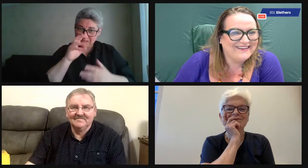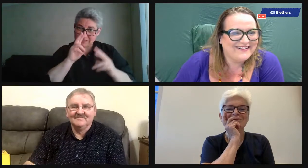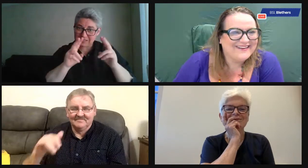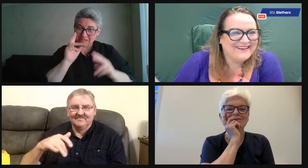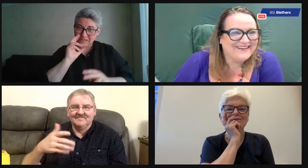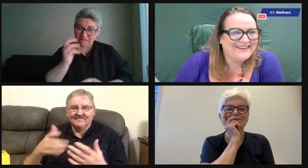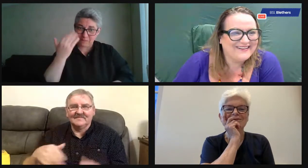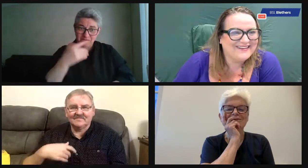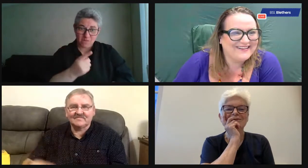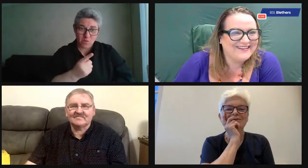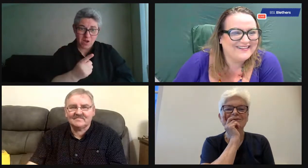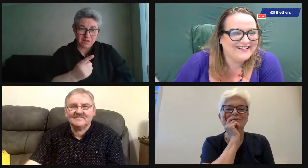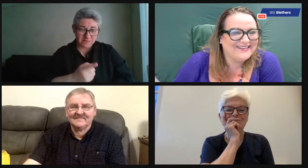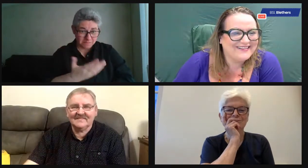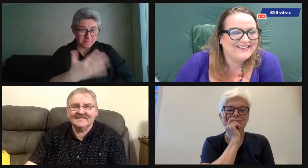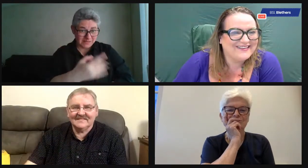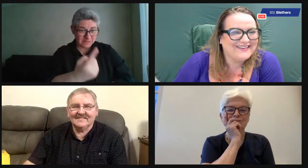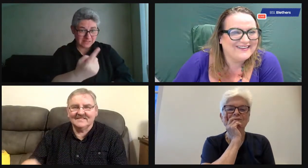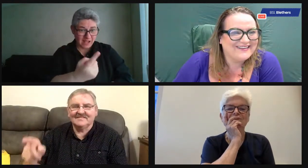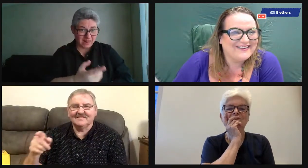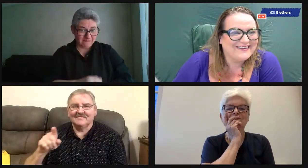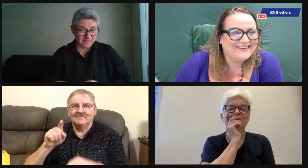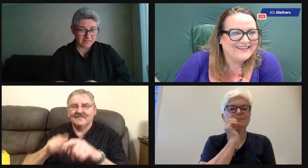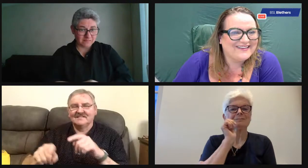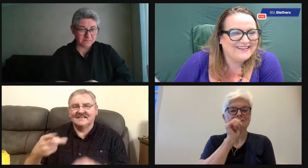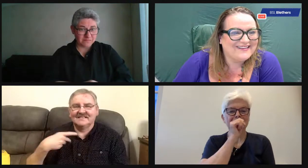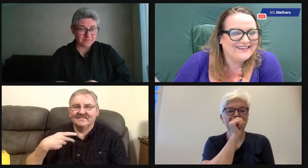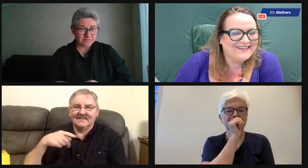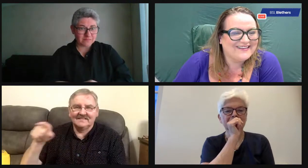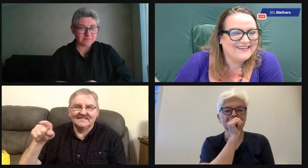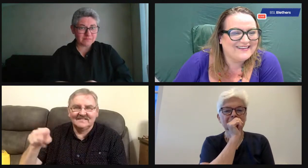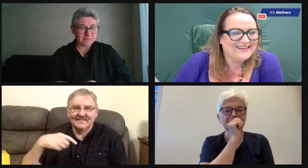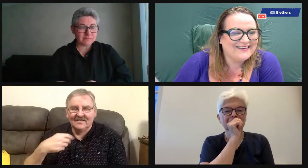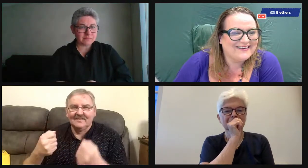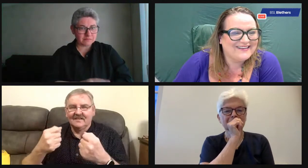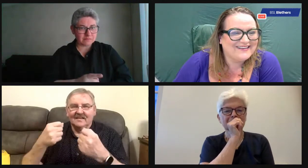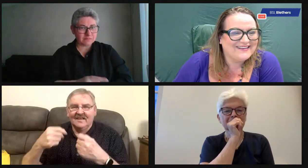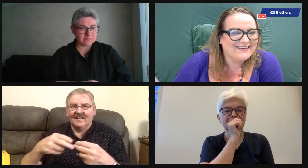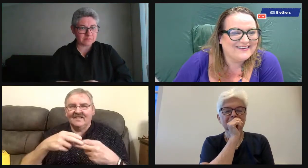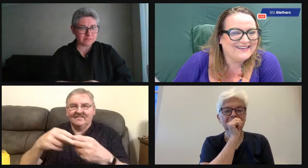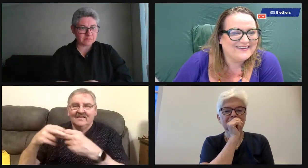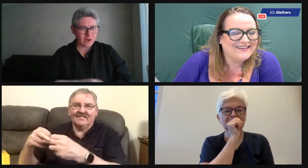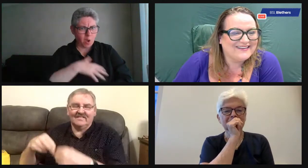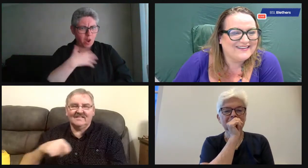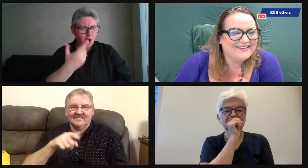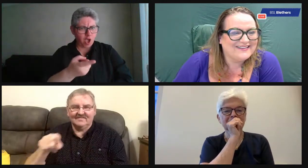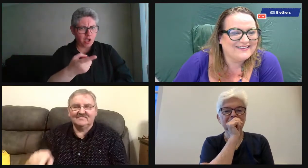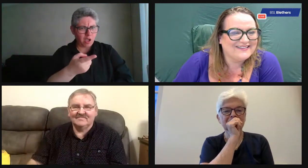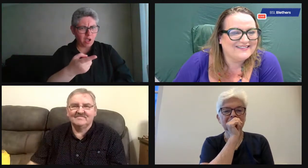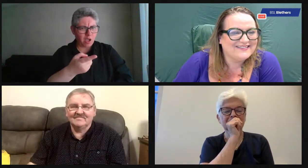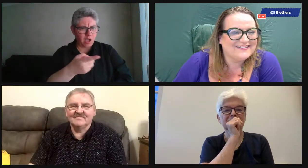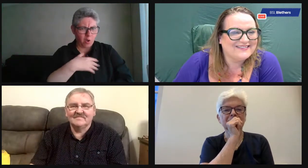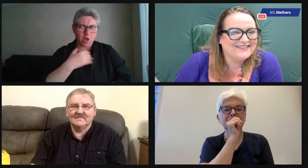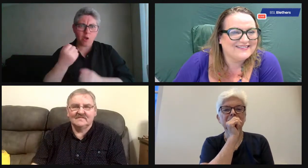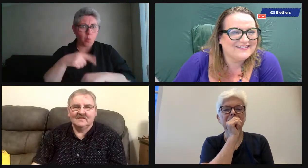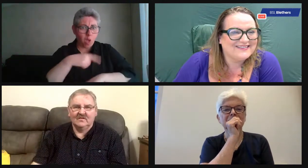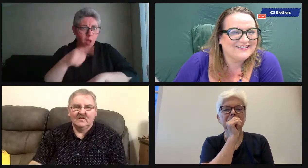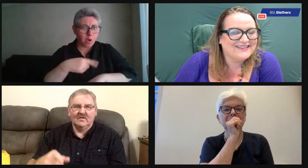time, right? So, yeah. Yeah. I mean, you'll remember that yourself, right? Yeah. I remember it was mostly St Vincent's